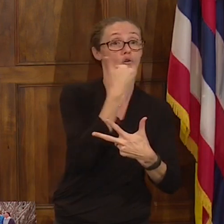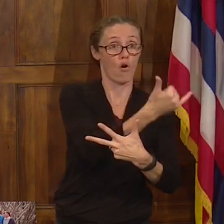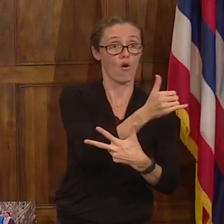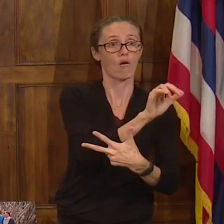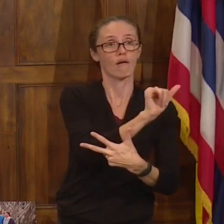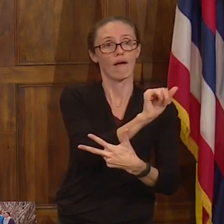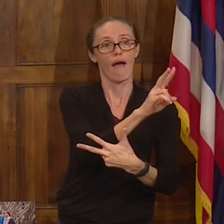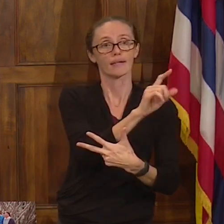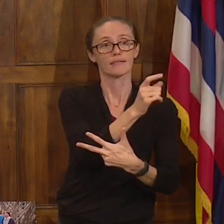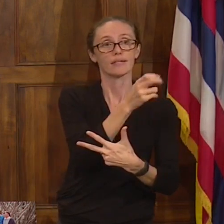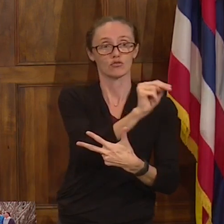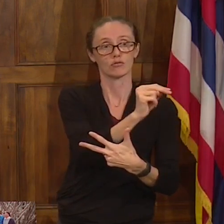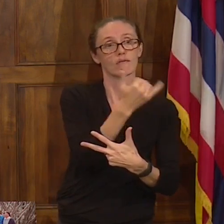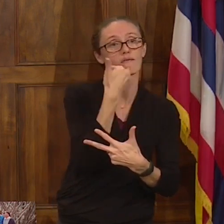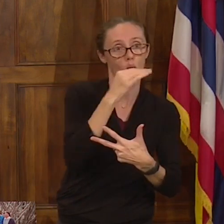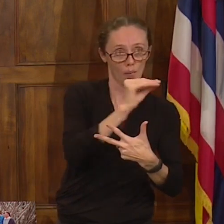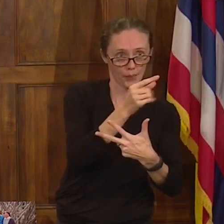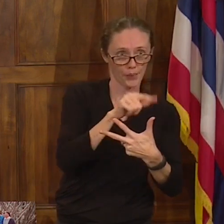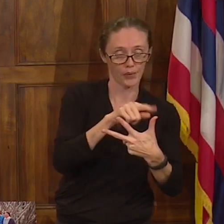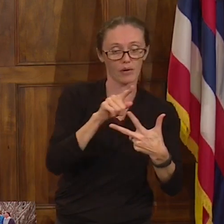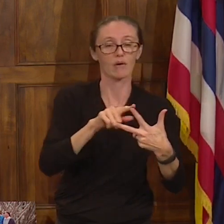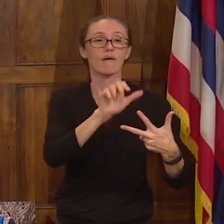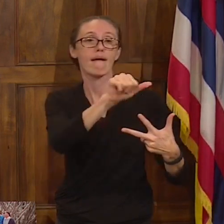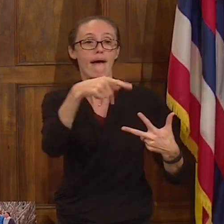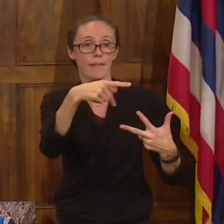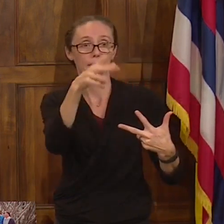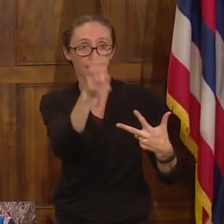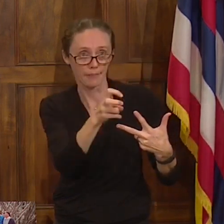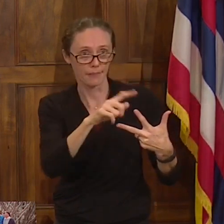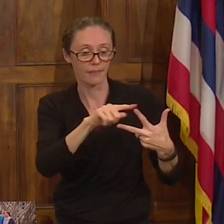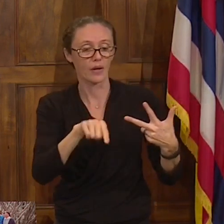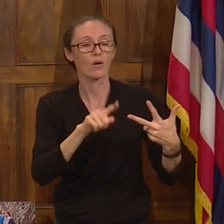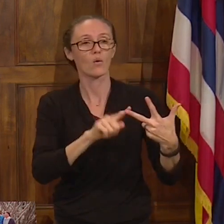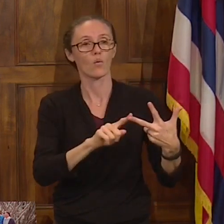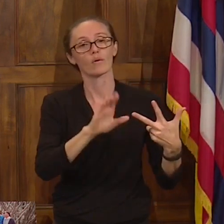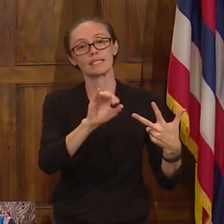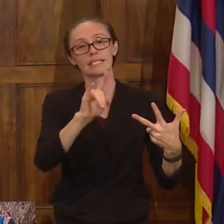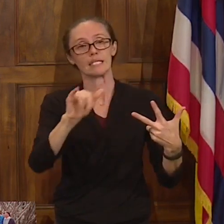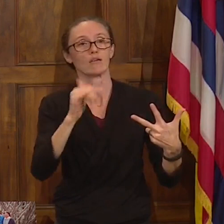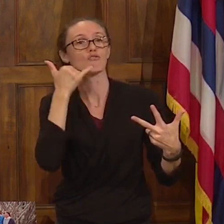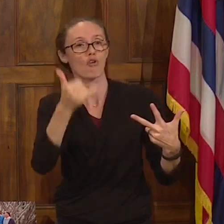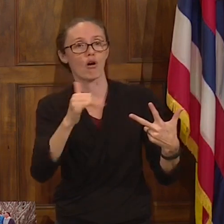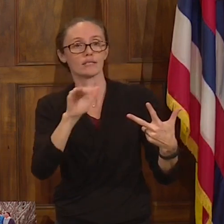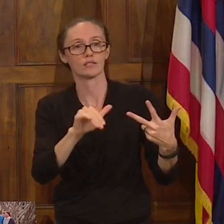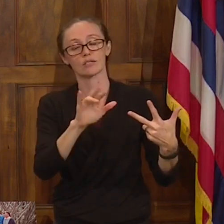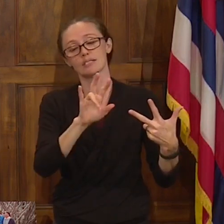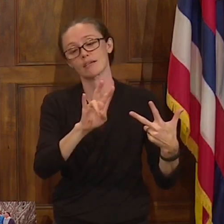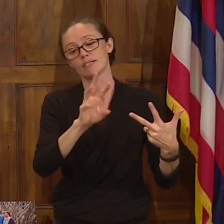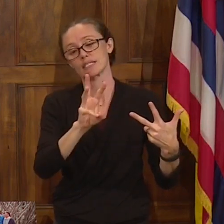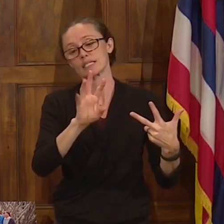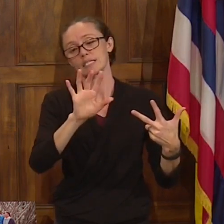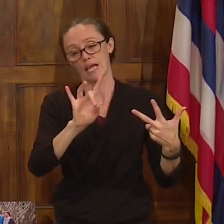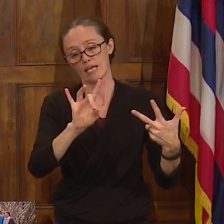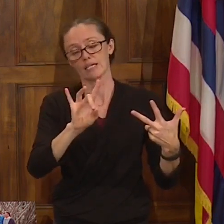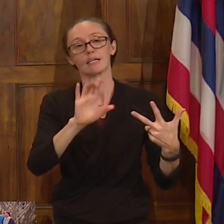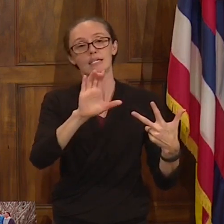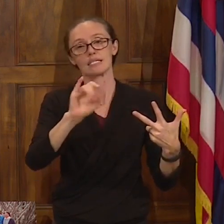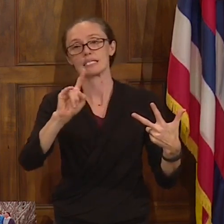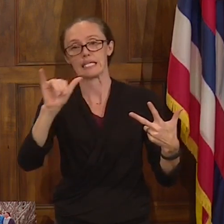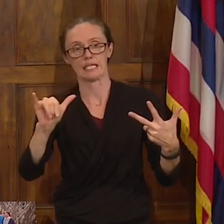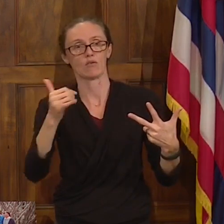activation line. Download the app. Or please call the city's call center at 768-CITY.